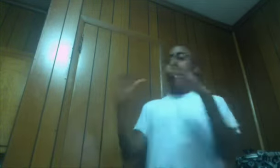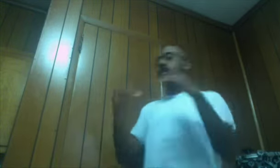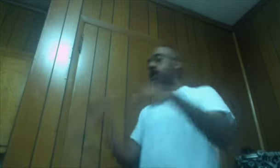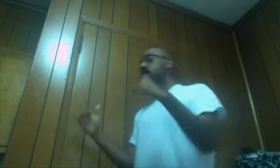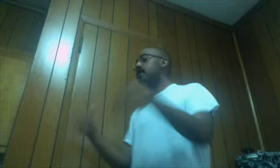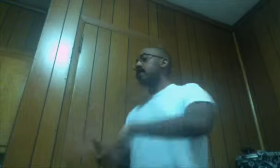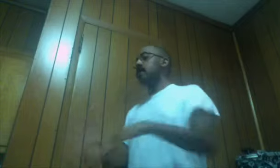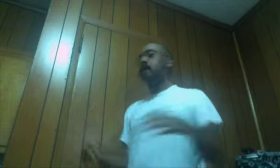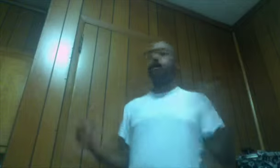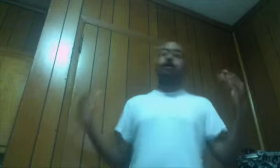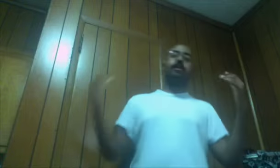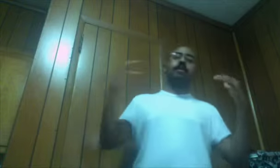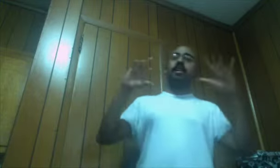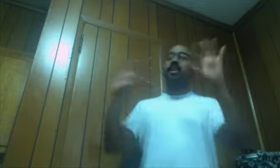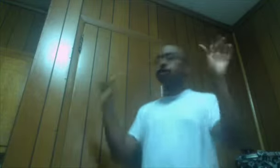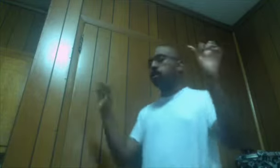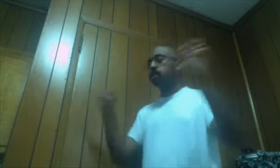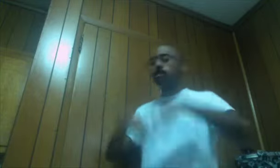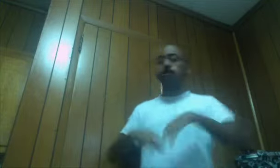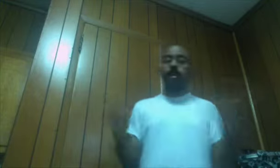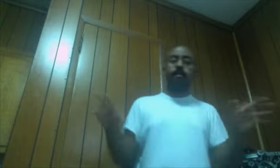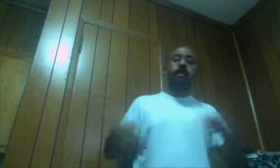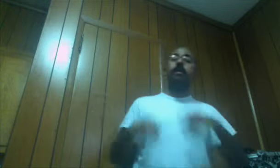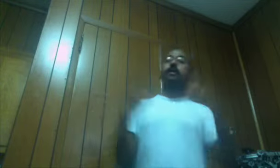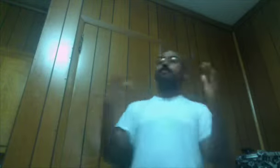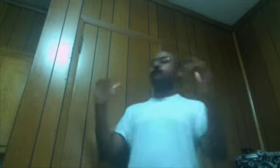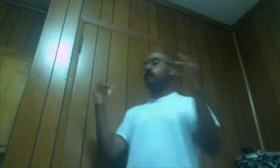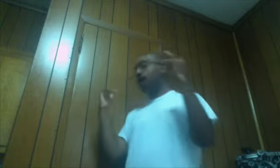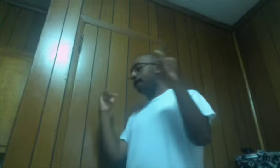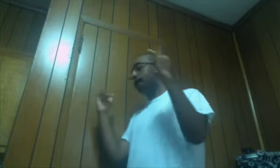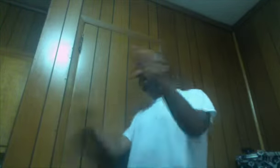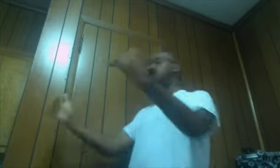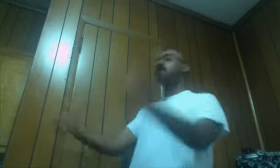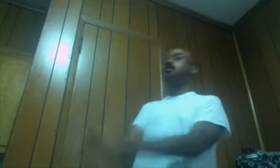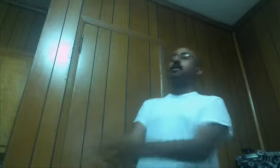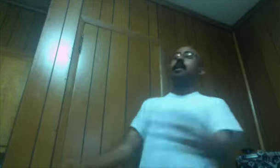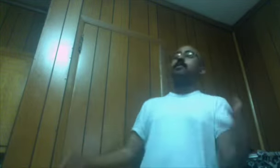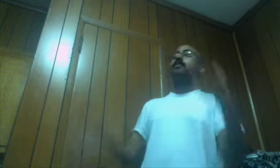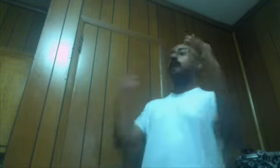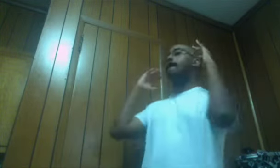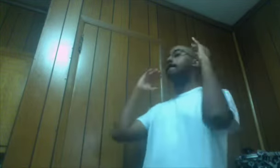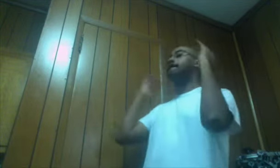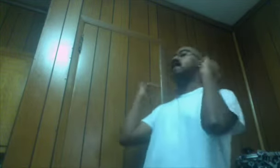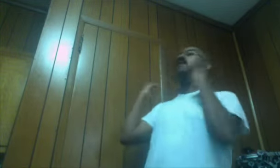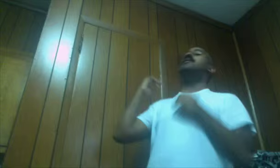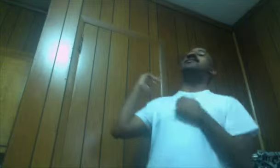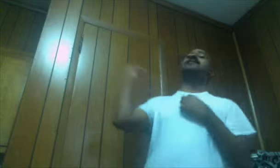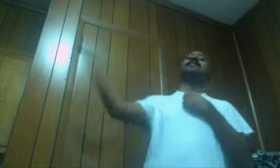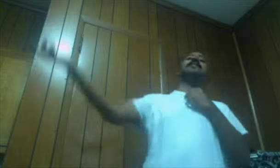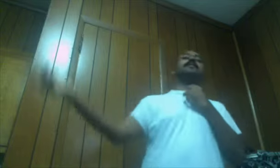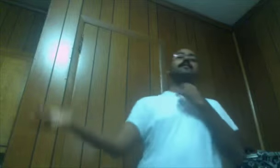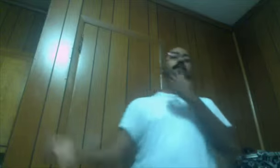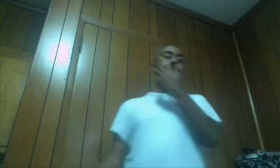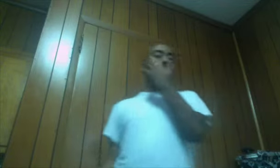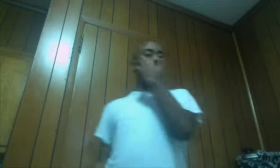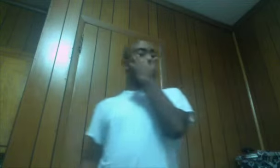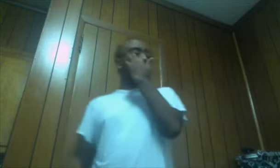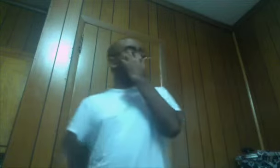these Now The heroes Or whatever Come Busting through the house Start beating the shit Out of the The This